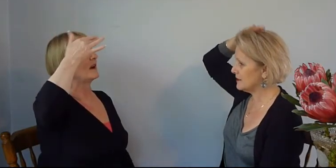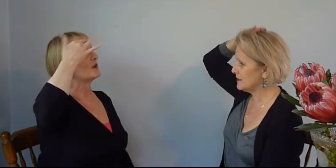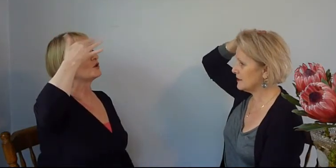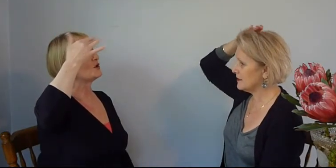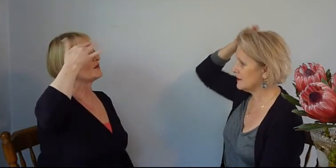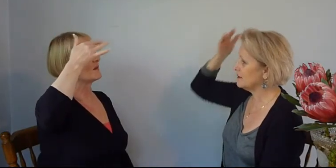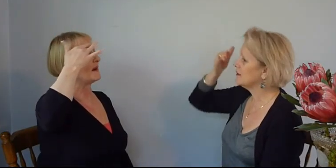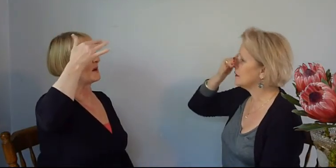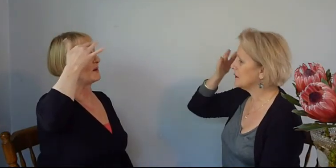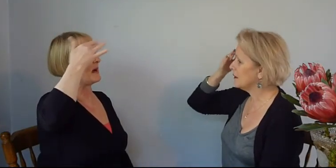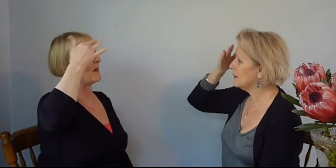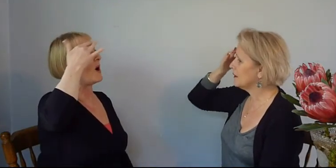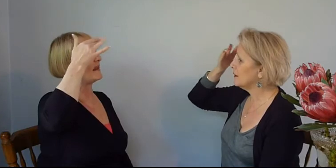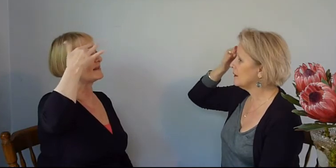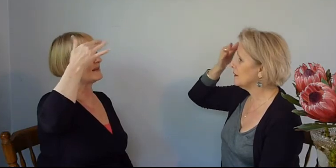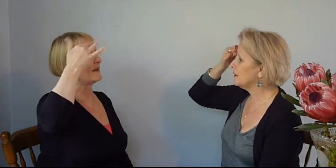can choose when I go up heights now.